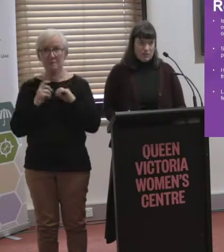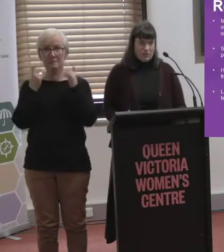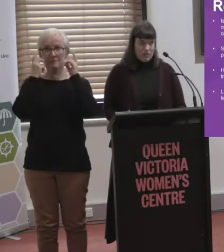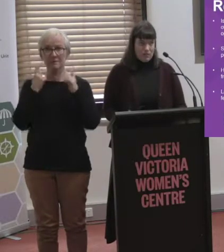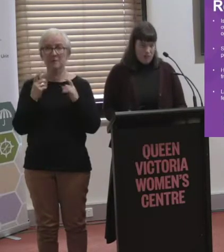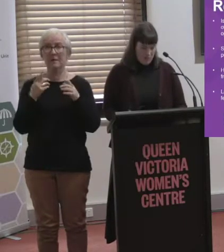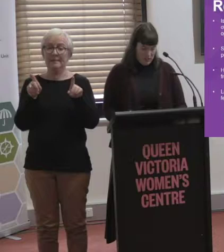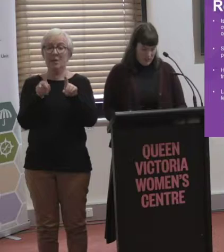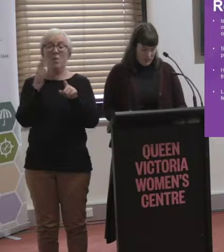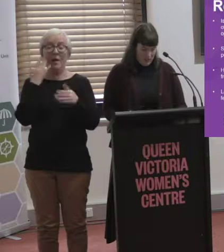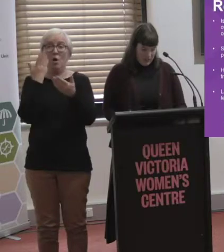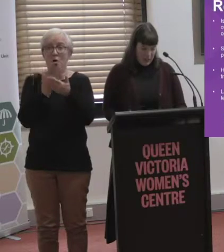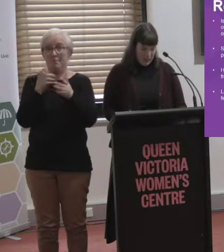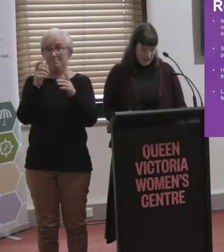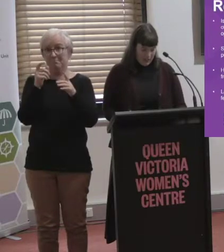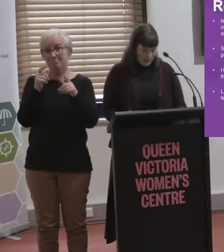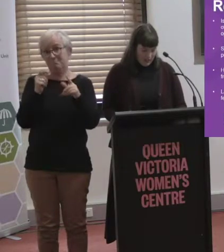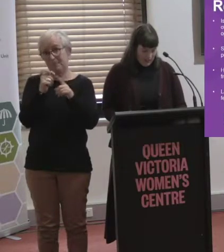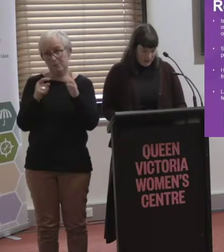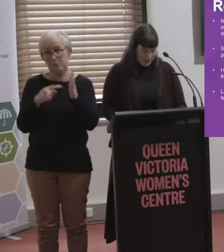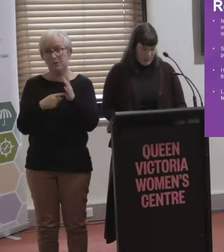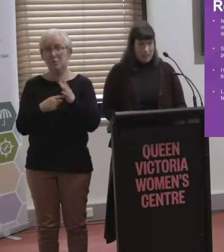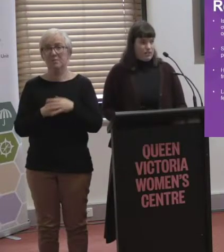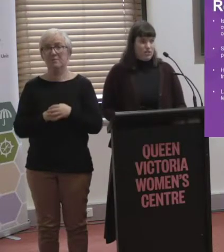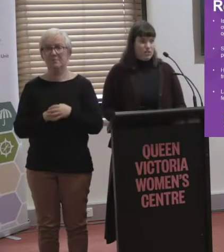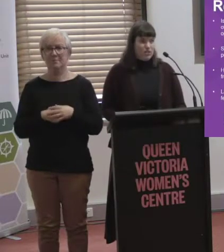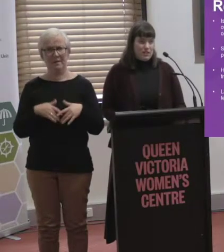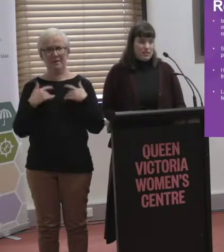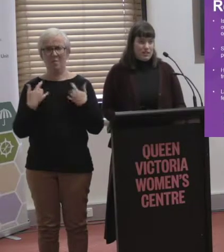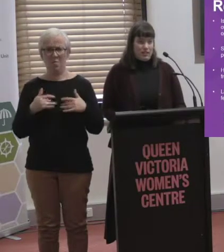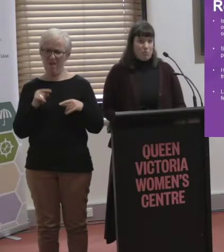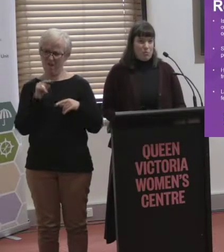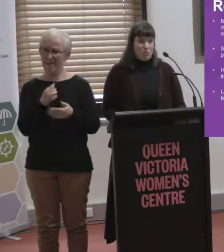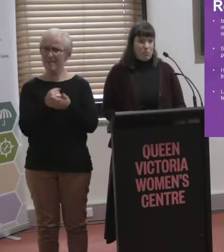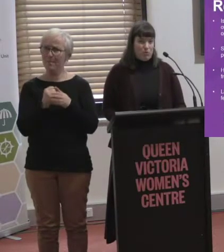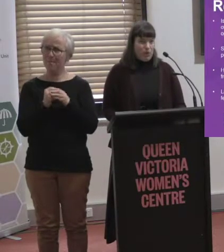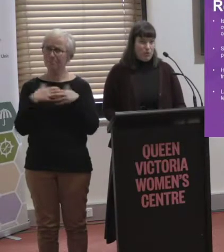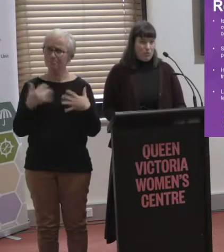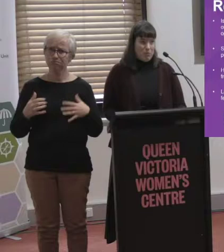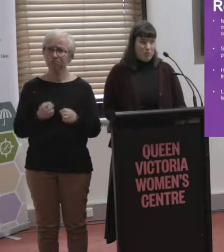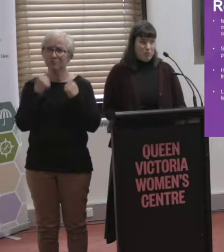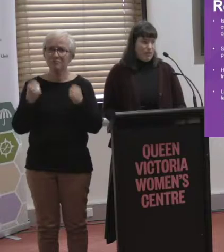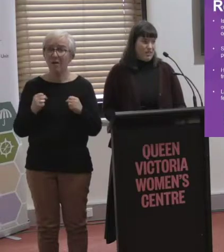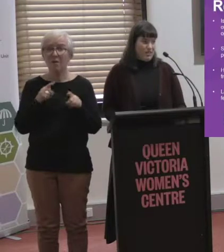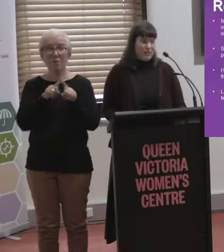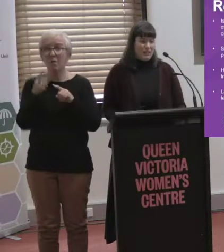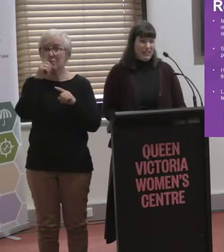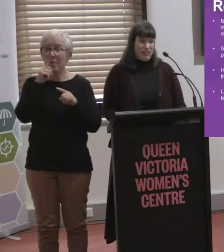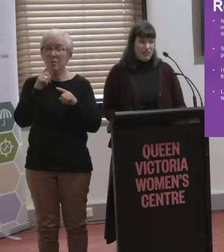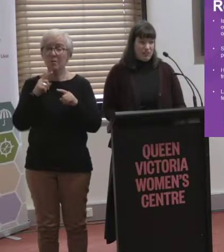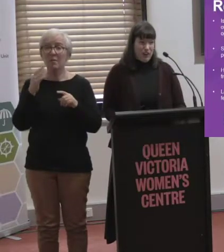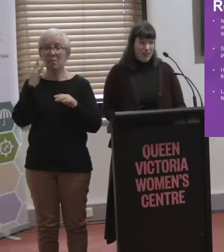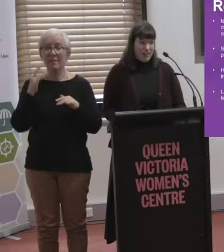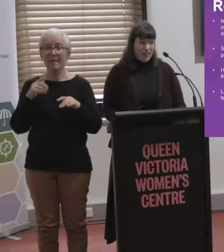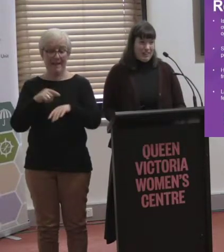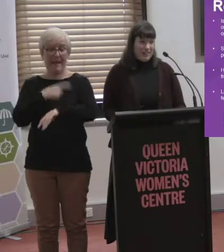using transport, which is, I mean, like, I think that's a huge statistic. I think most people, able-bodied people get stressed maybe when they're